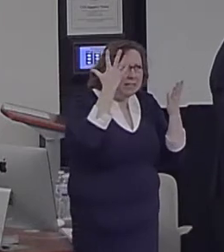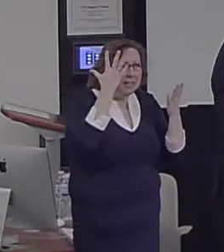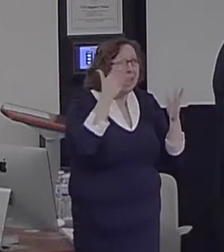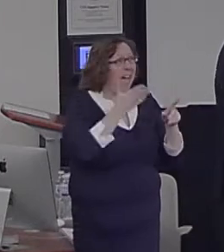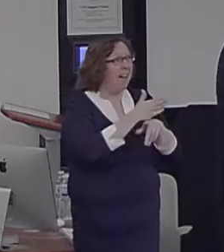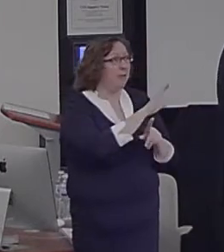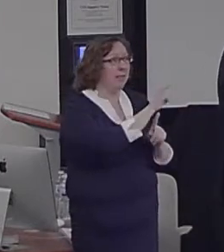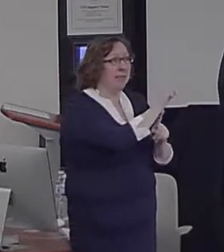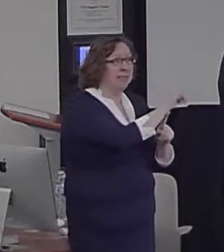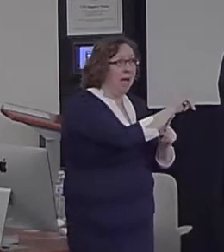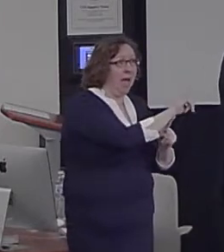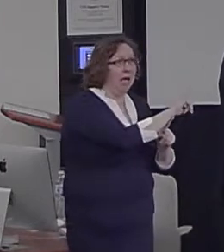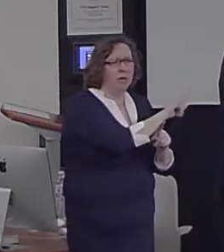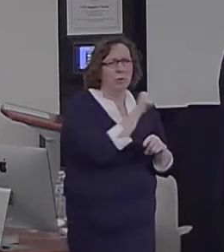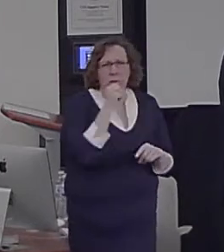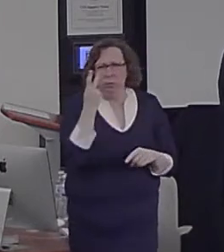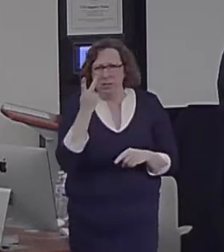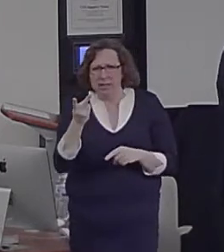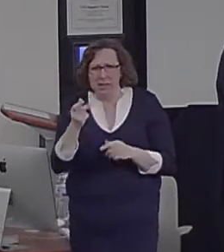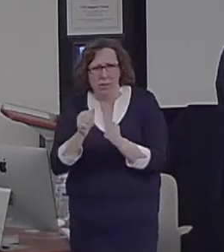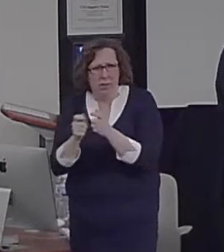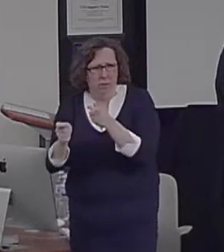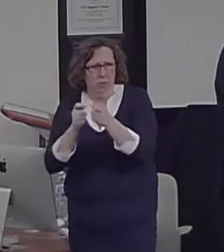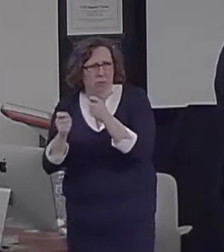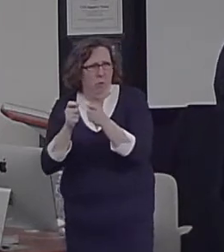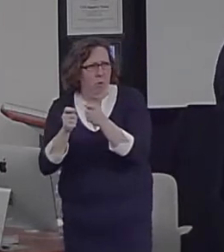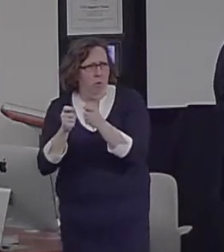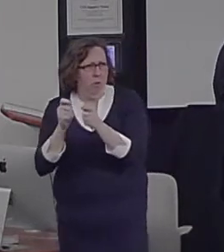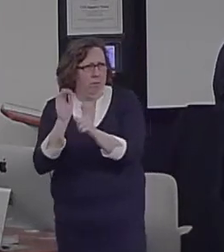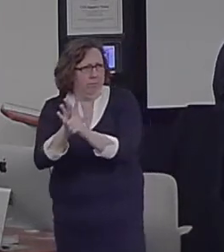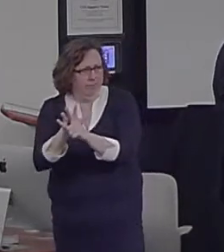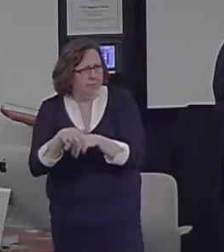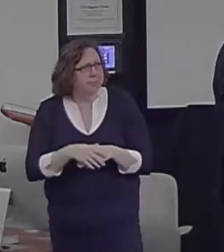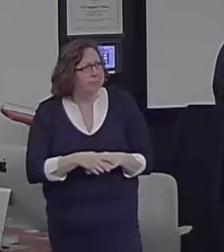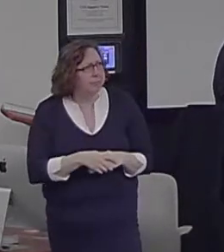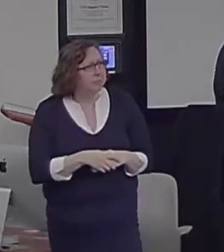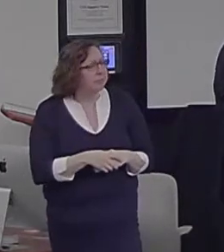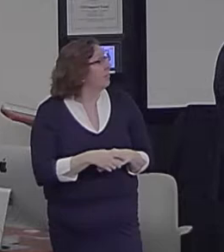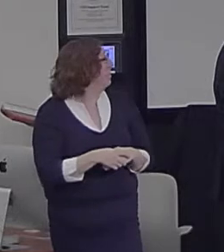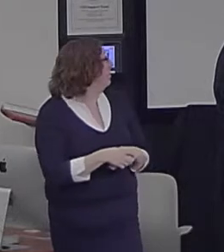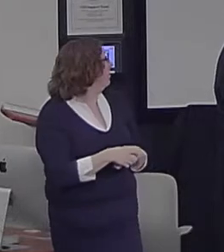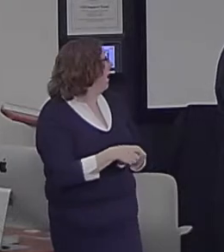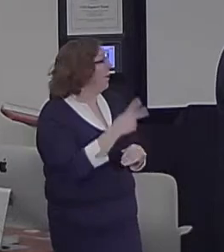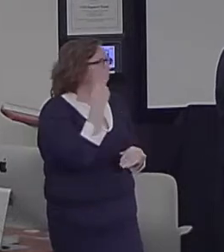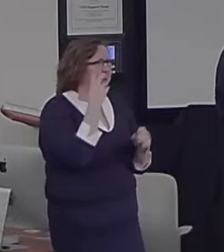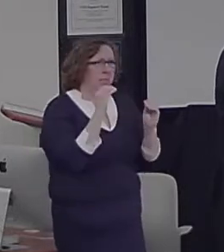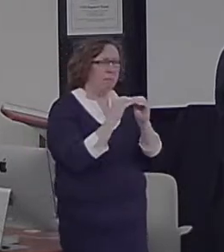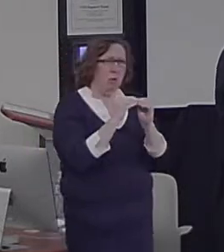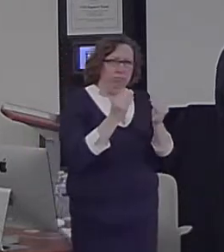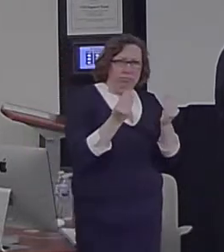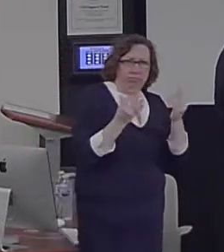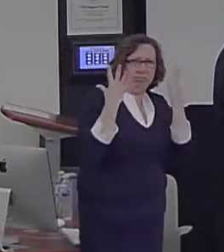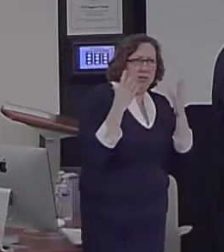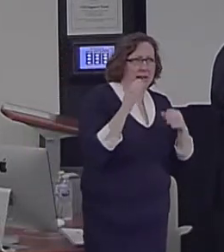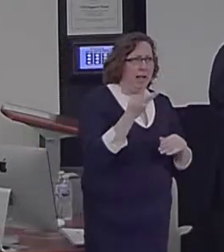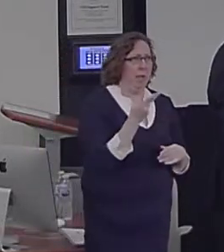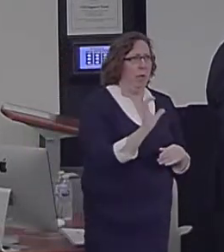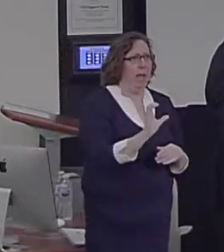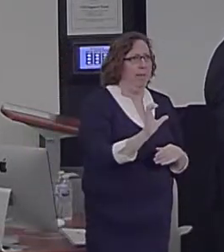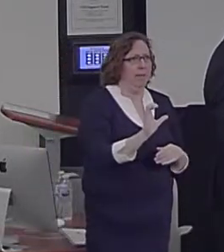see after the control. And you can see much more robust activity in the hippocampus after the specificity induction. And indeed,